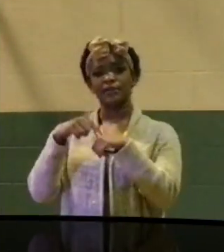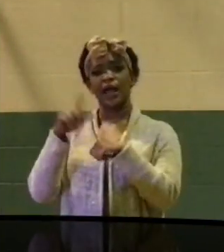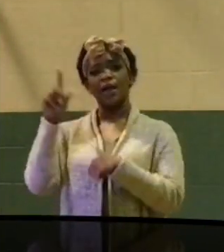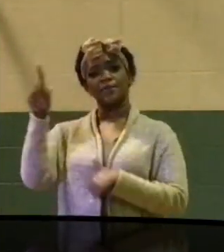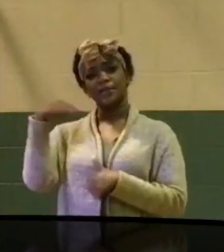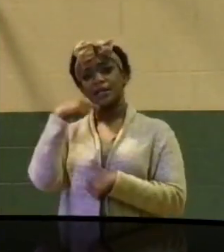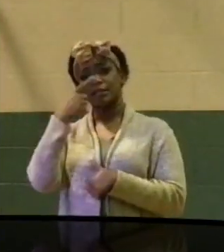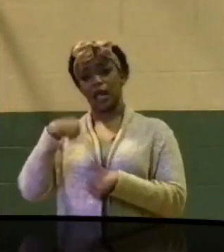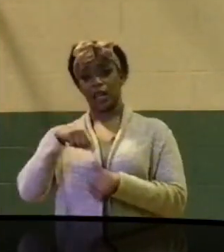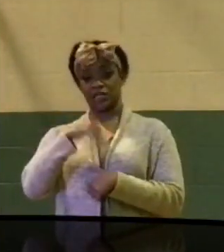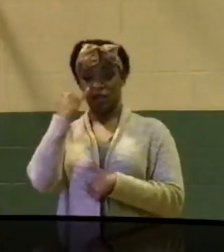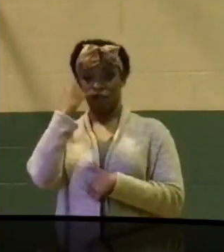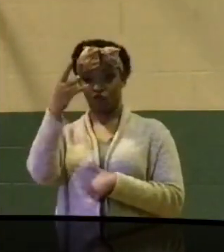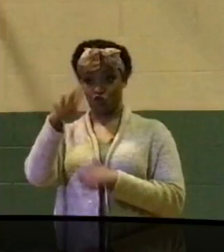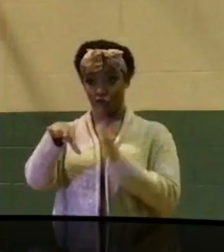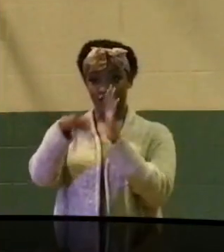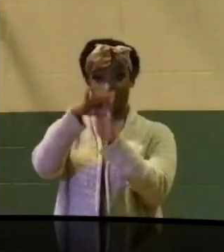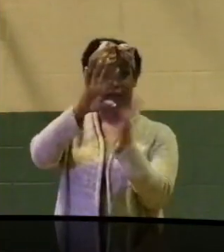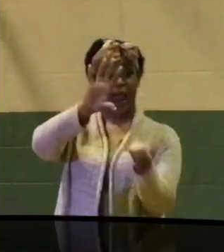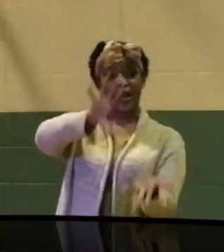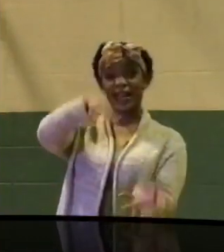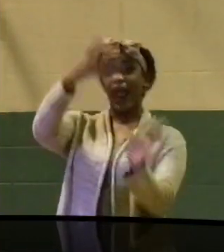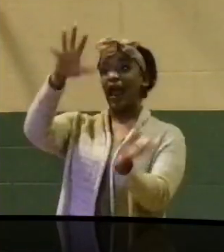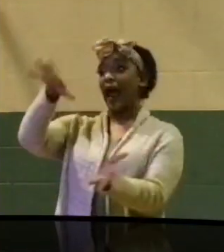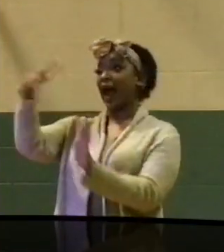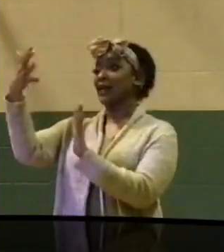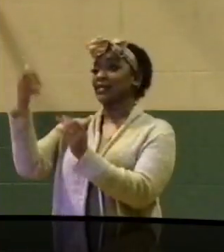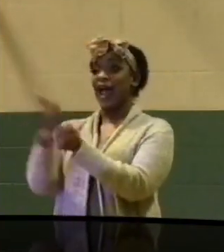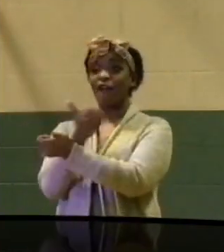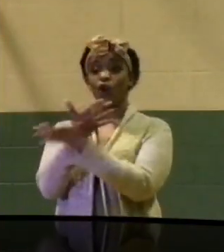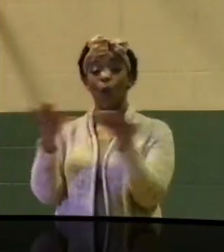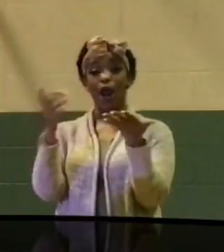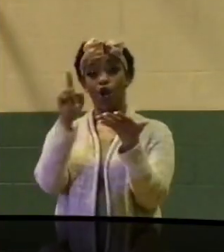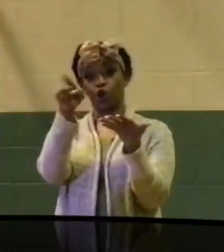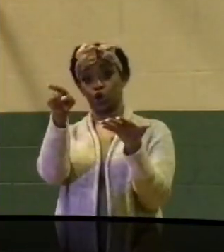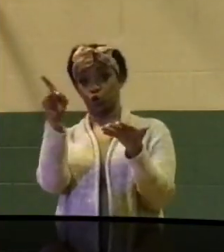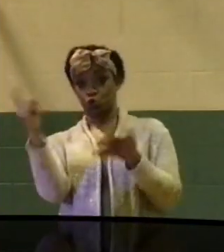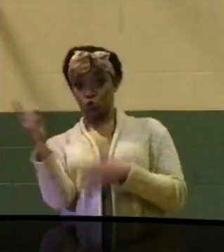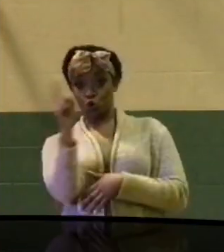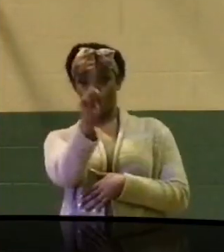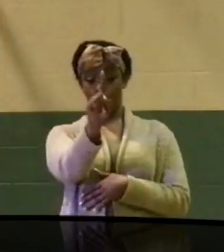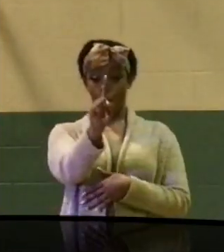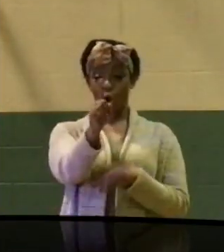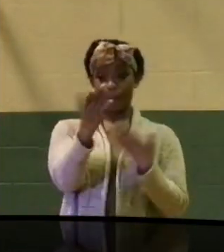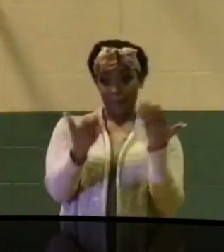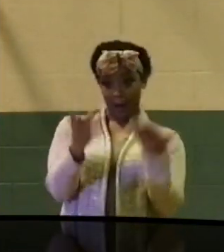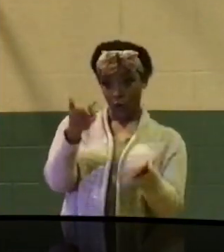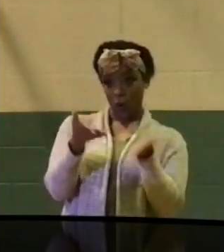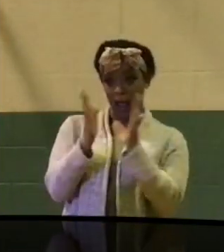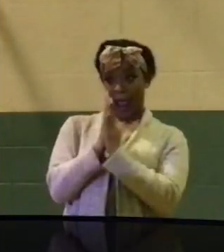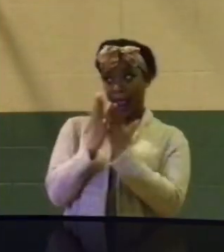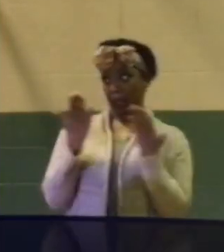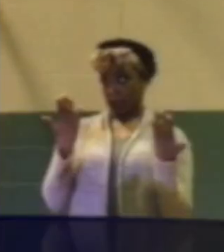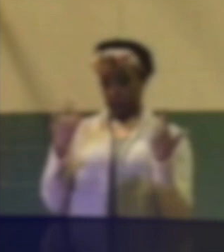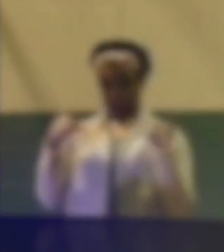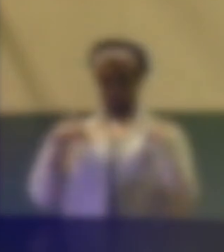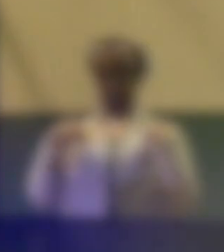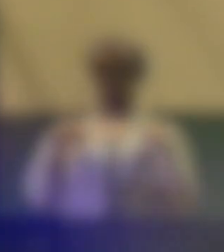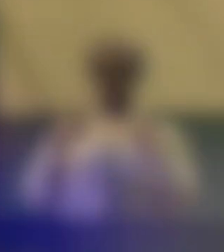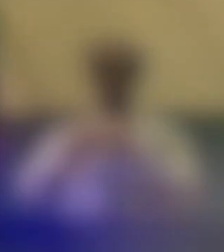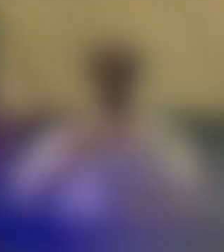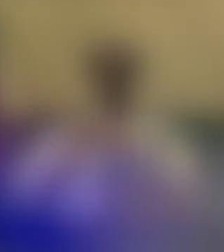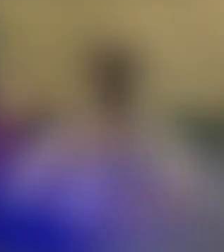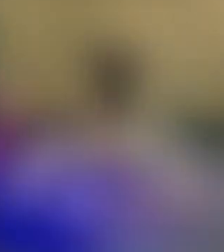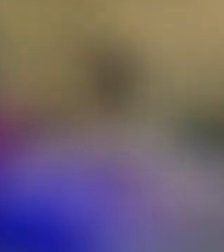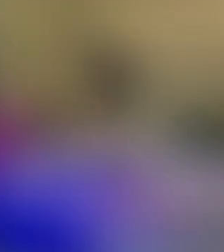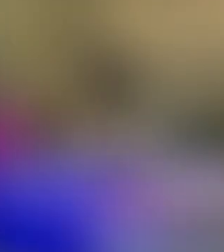you find chaos everywhere you go, you might ask yourself what the common denominator is, because it